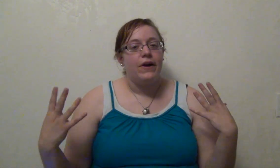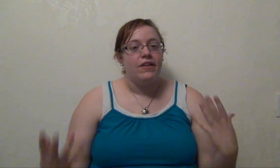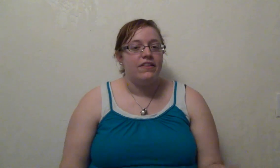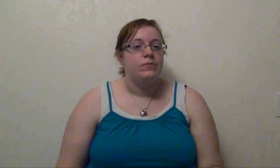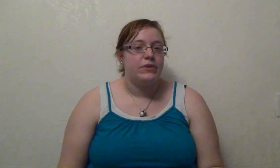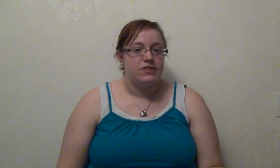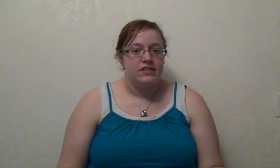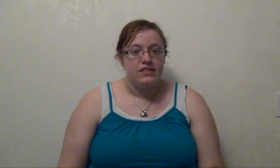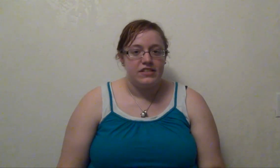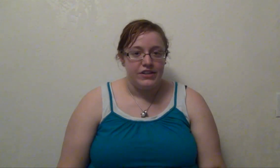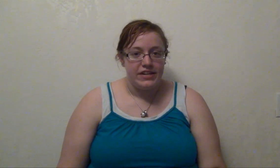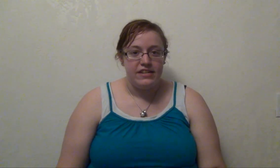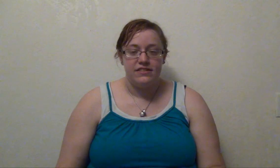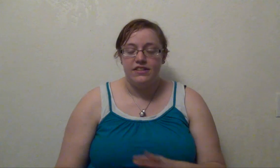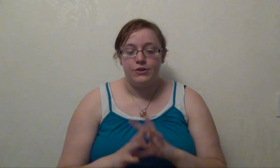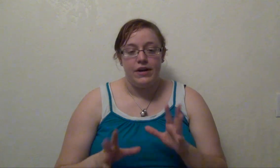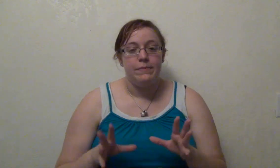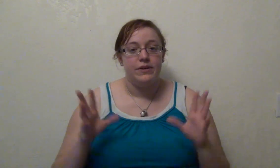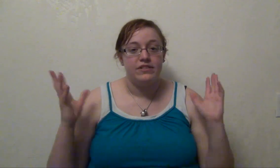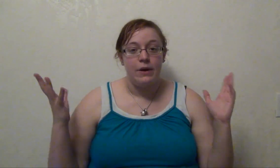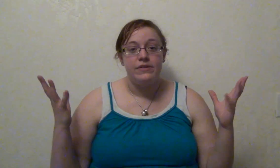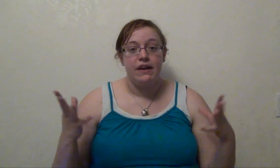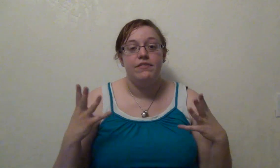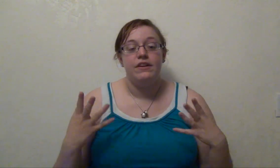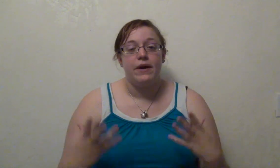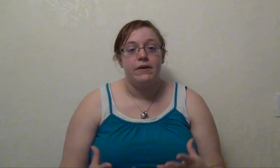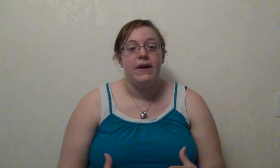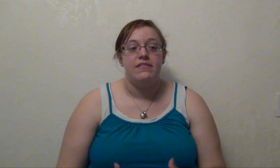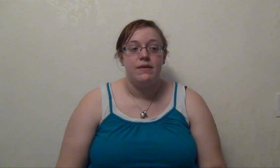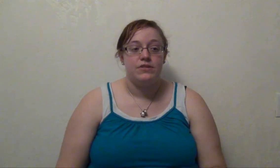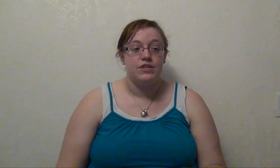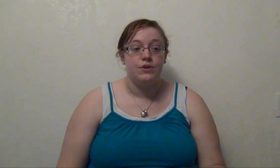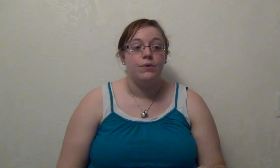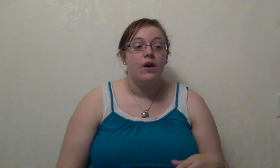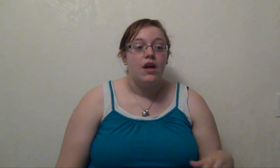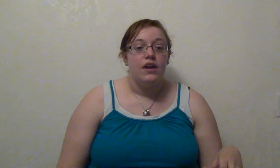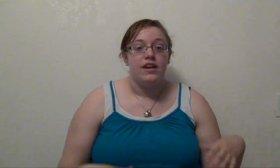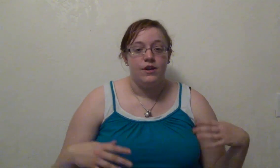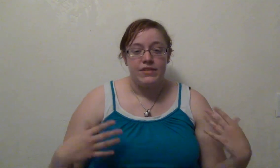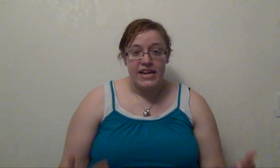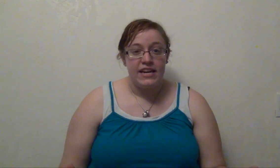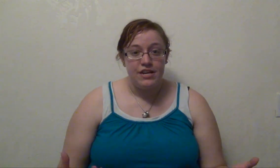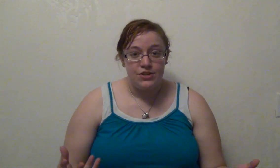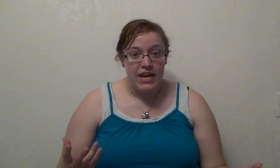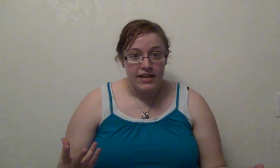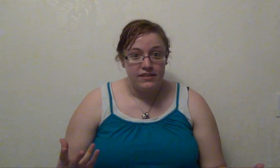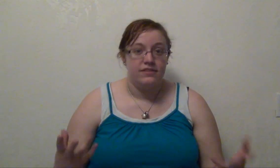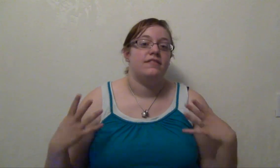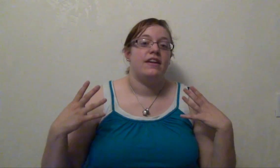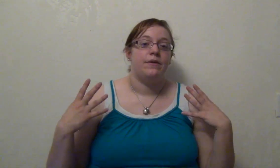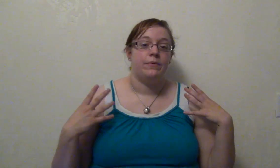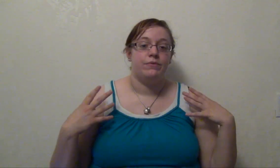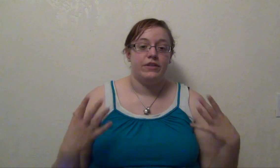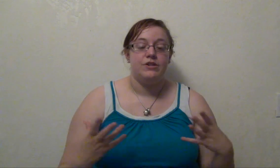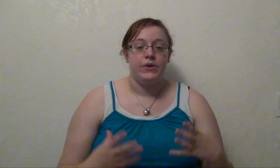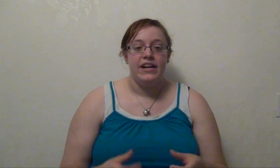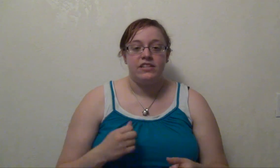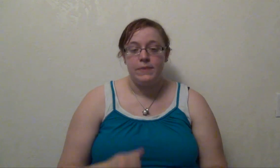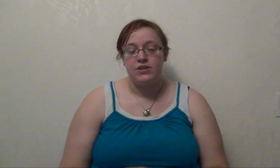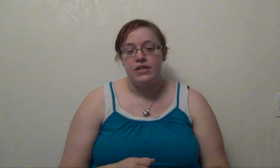about 11 books in this series. They're great books. I would definitely recommend them to, you know, teenage kids. They would really enjoy it, especially